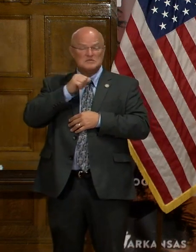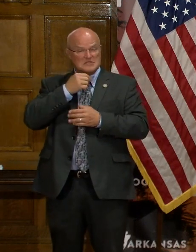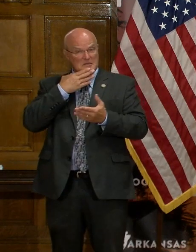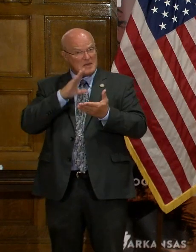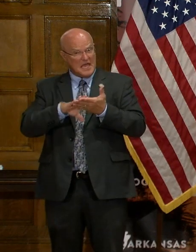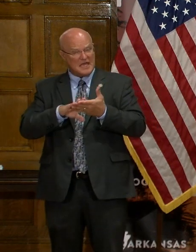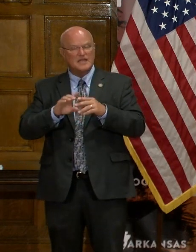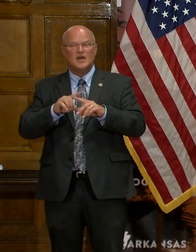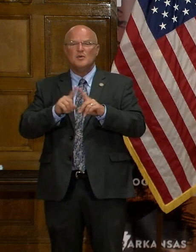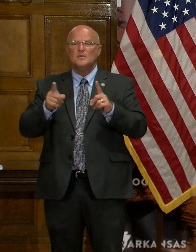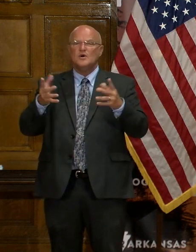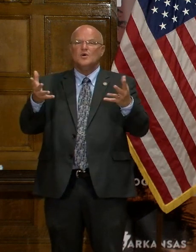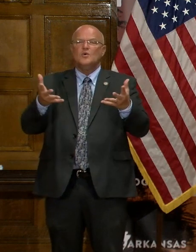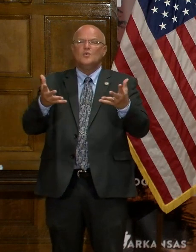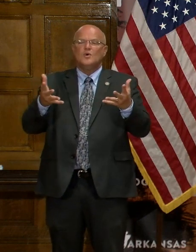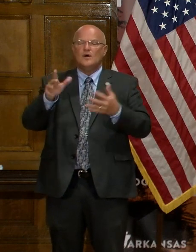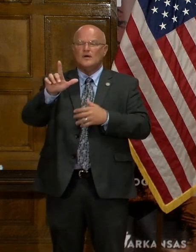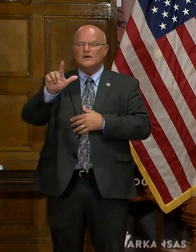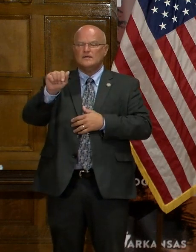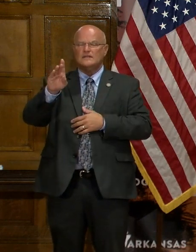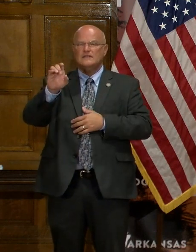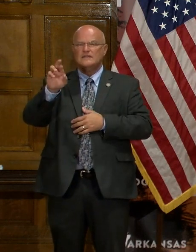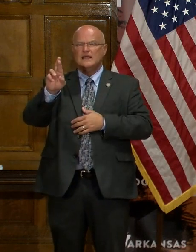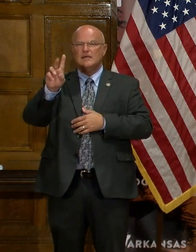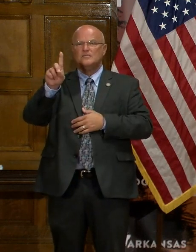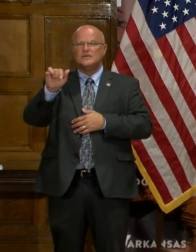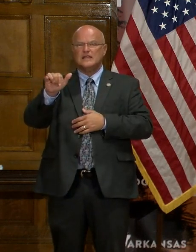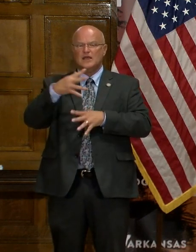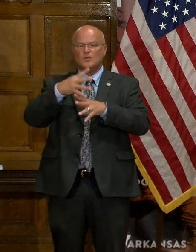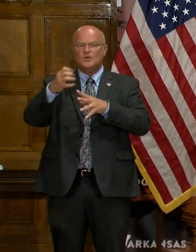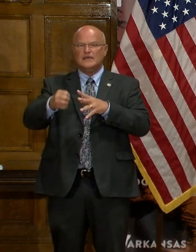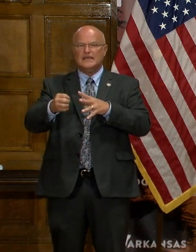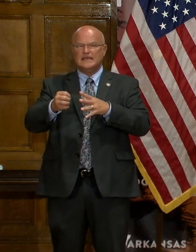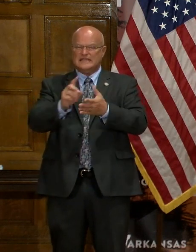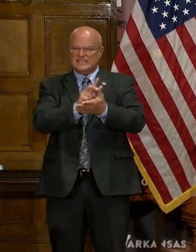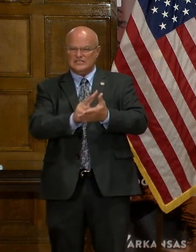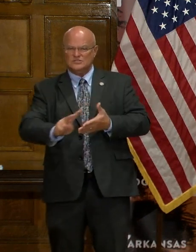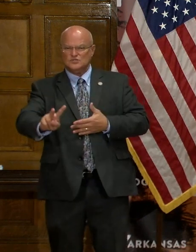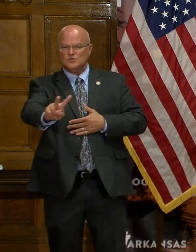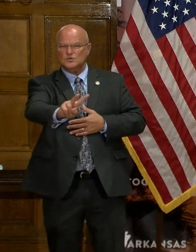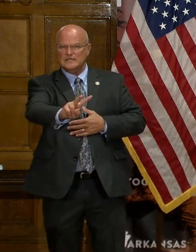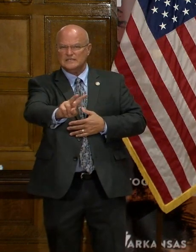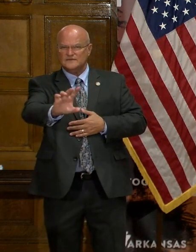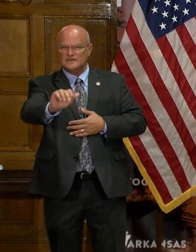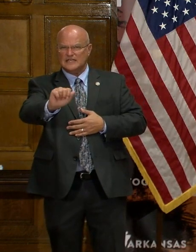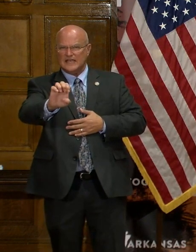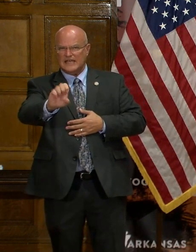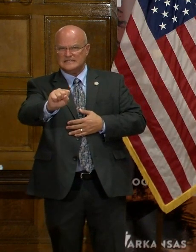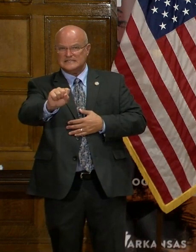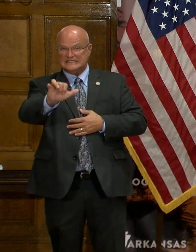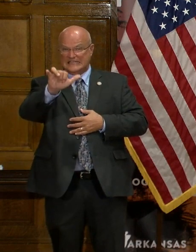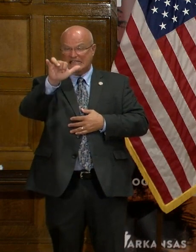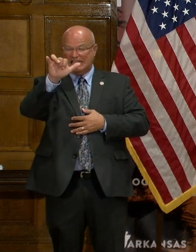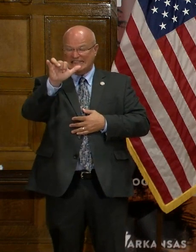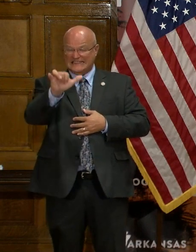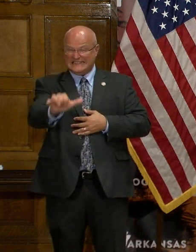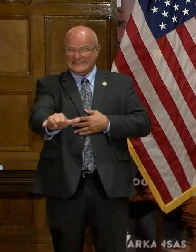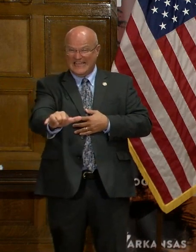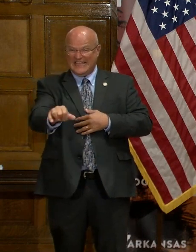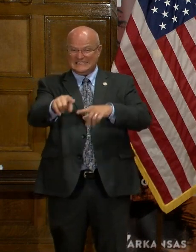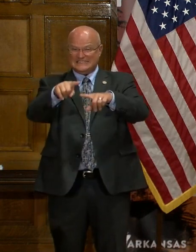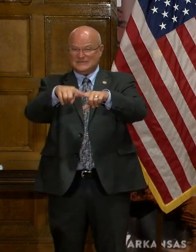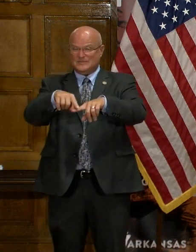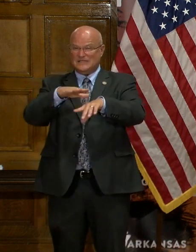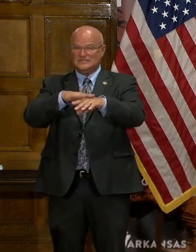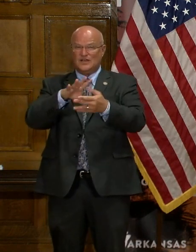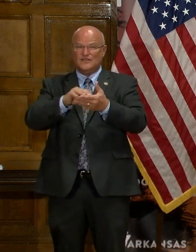bad. But what will Labor Day weekend be like this back two weeks from now in terms of cases. That's in the hands of those